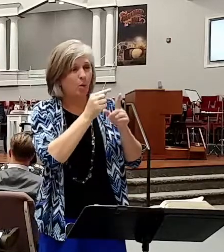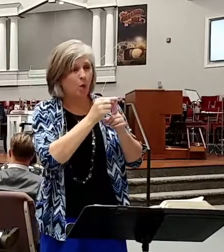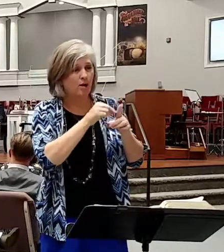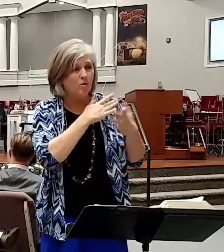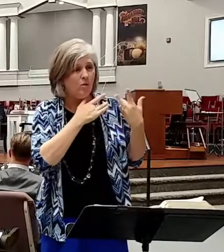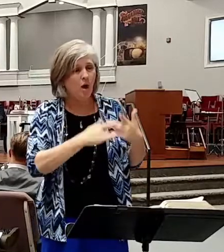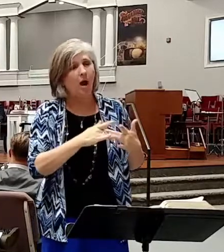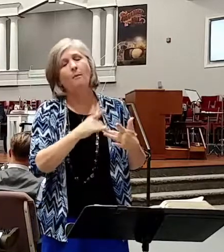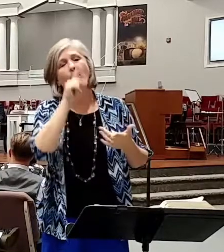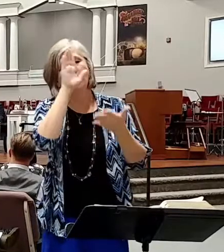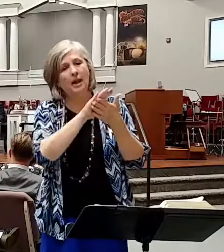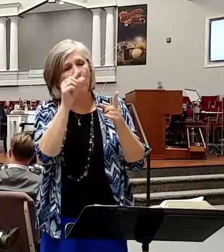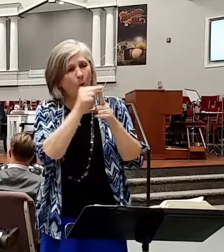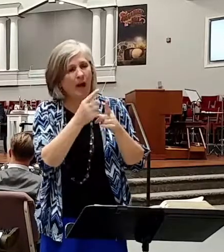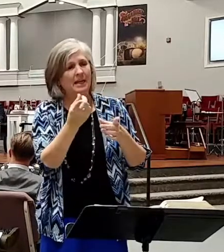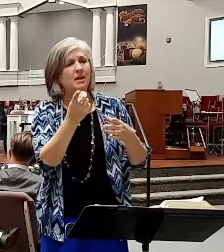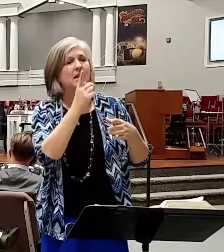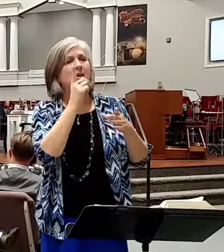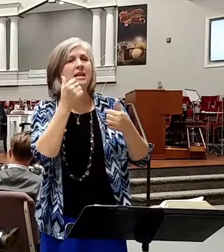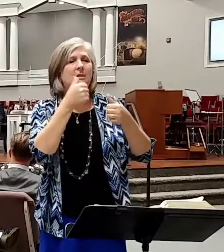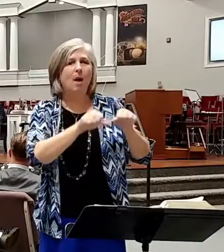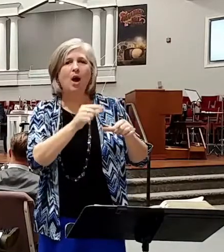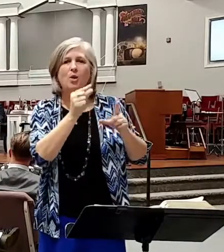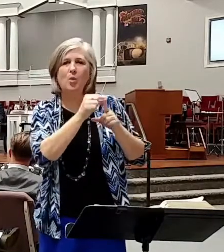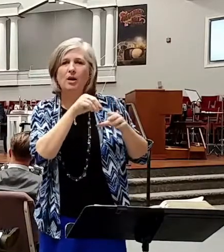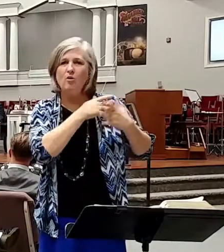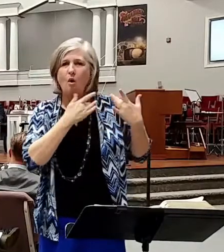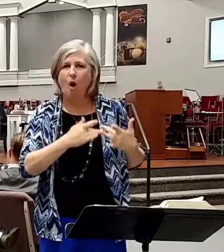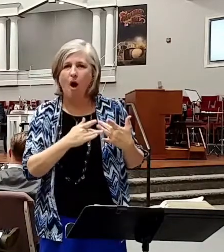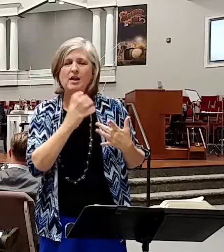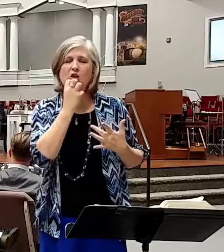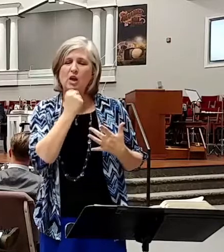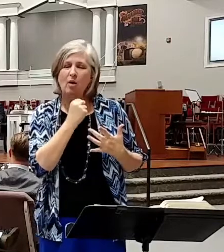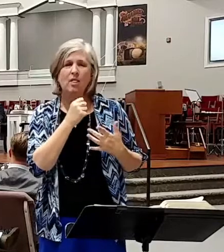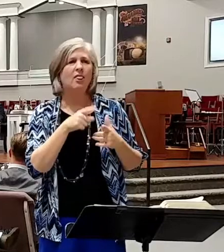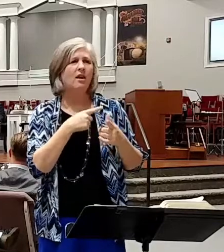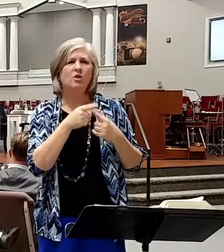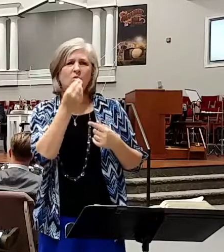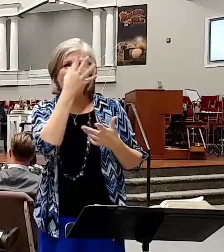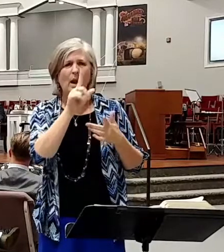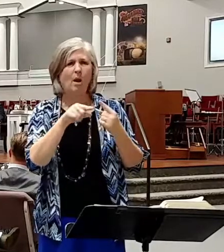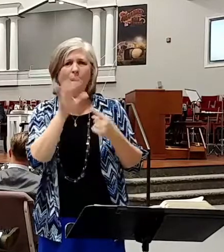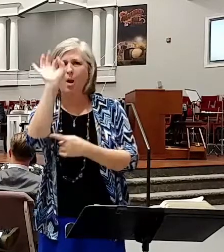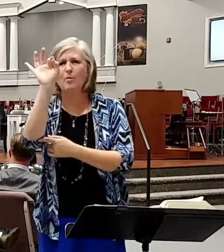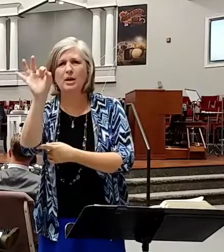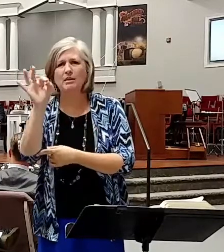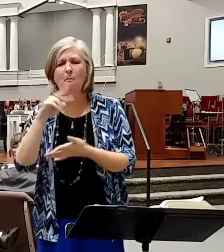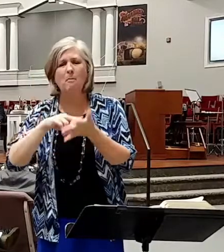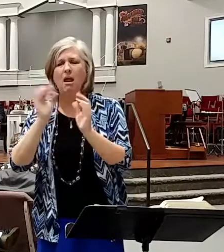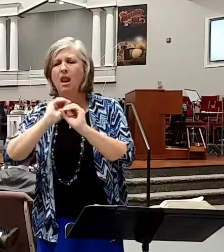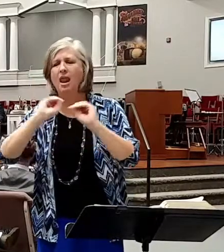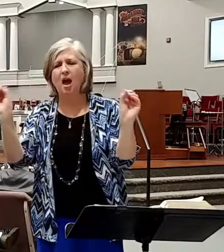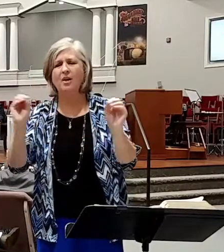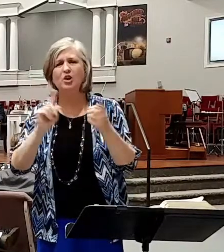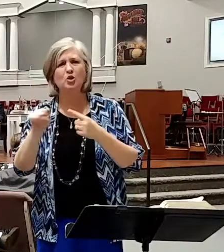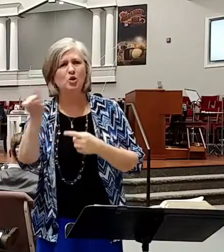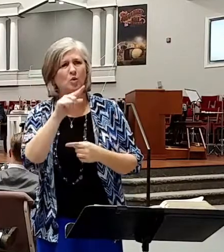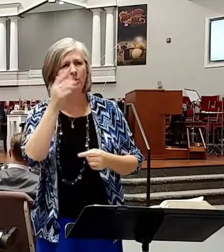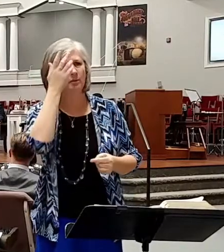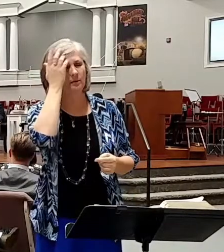deposit the Word, cherish the Word, you won't care nothing about preaching it. It doesn't mean anything to you. I looked